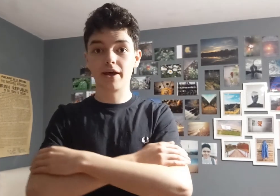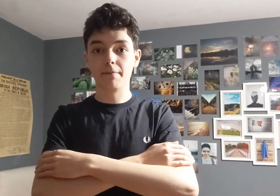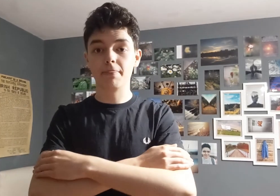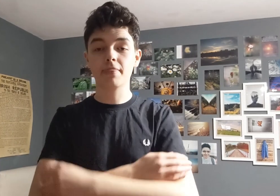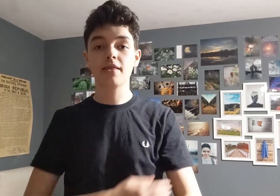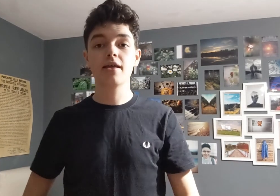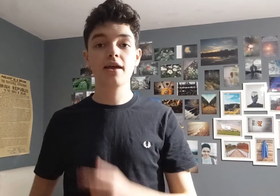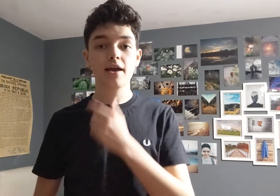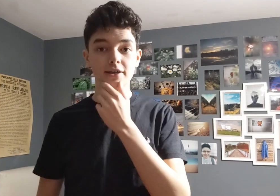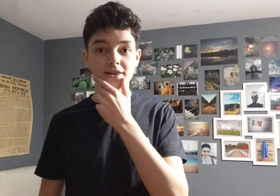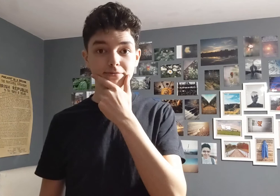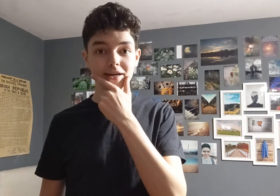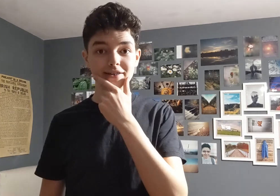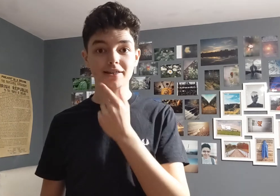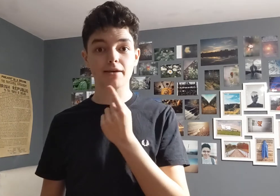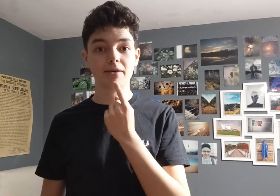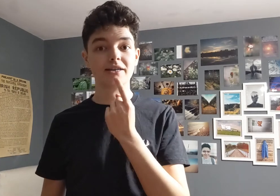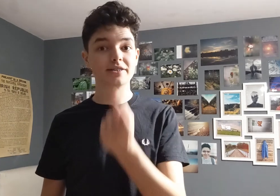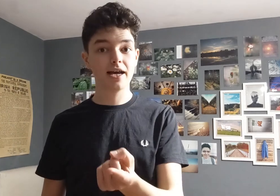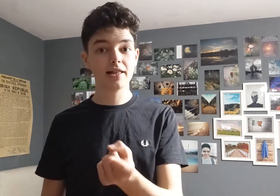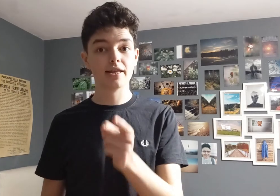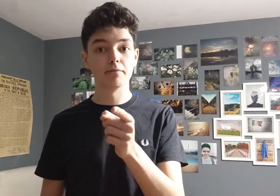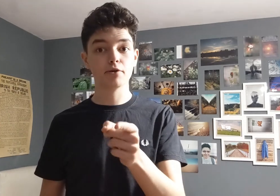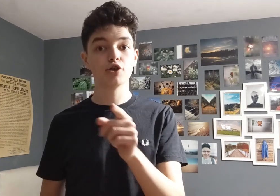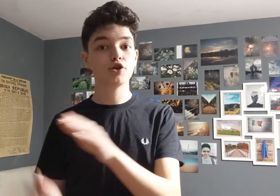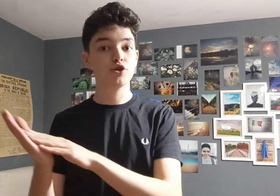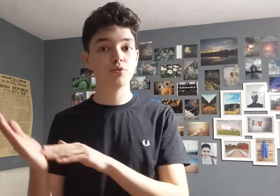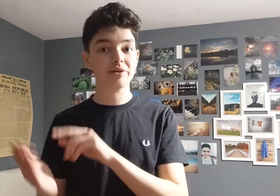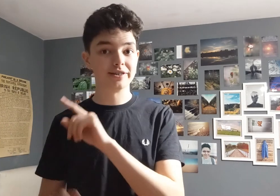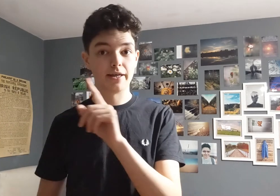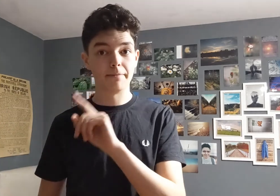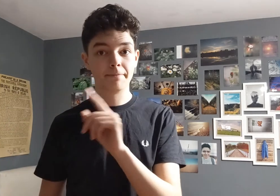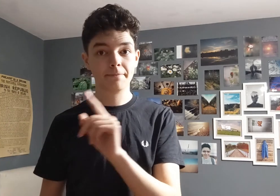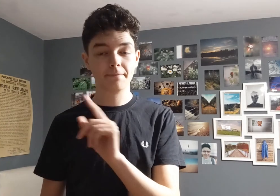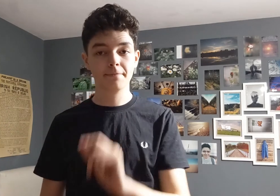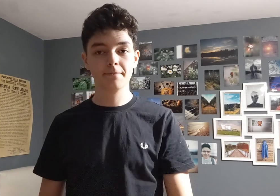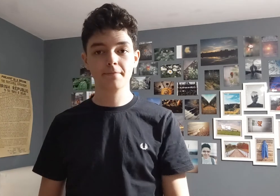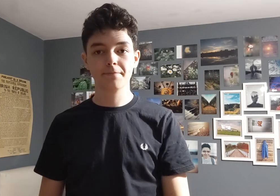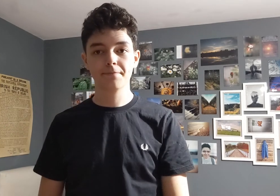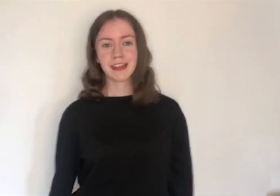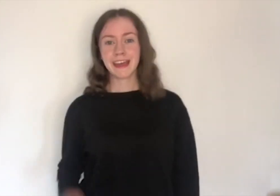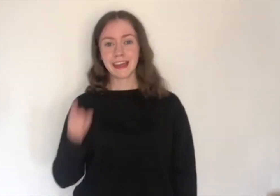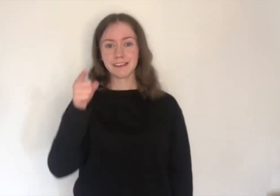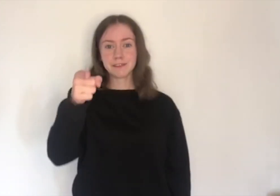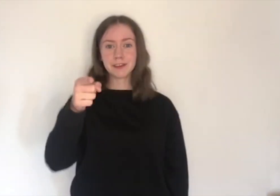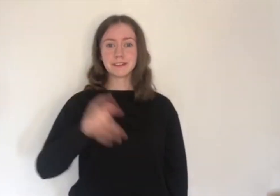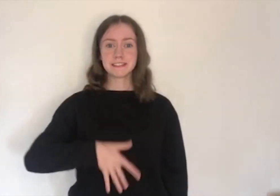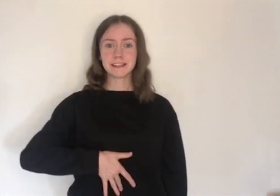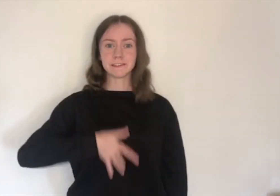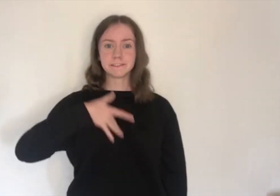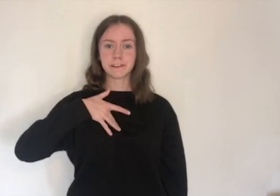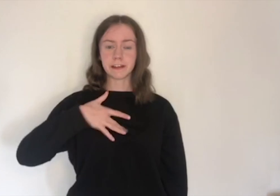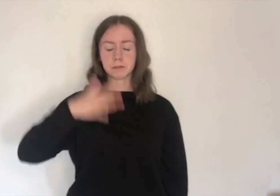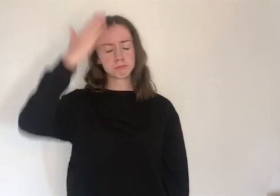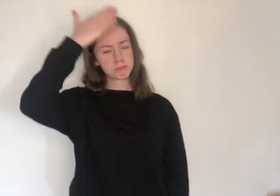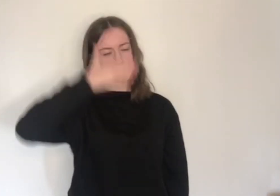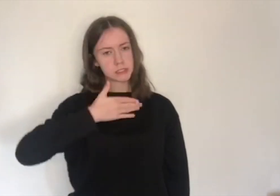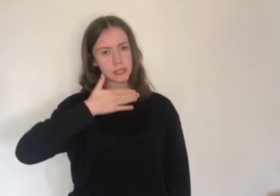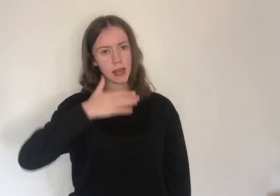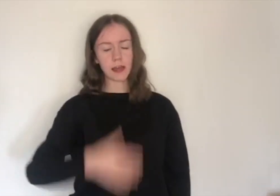them. Smile to them and tell them you miss them. If you still feel sad